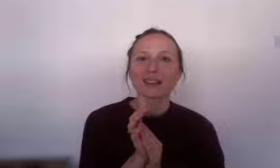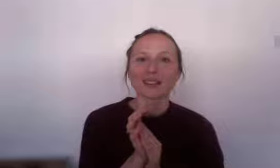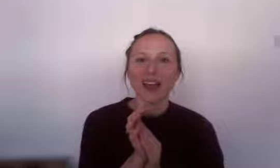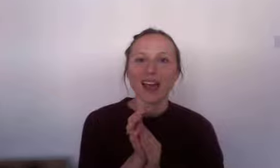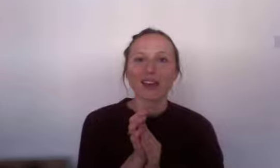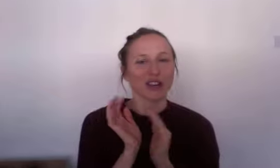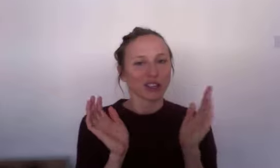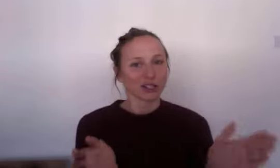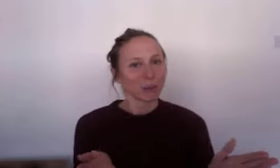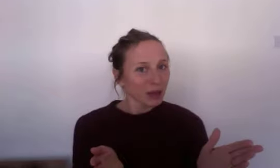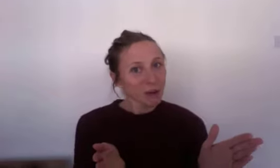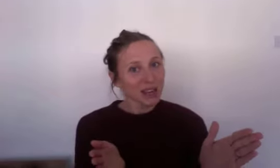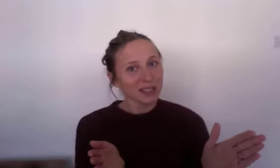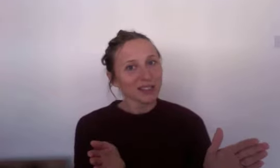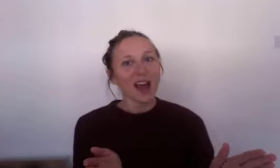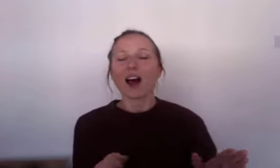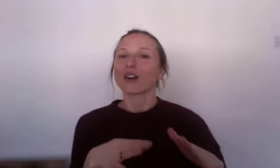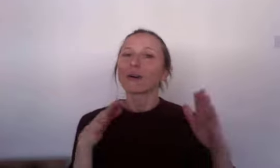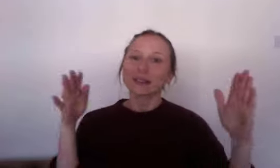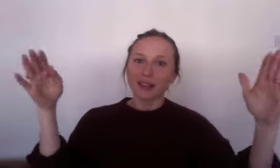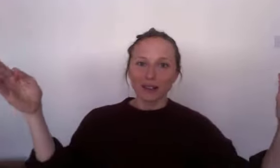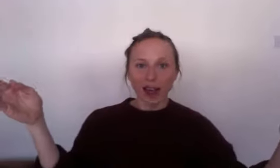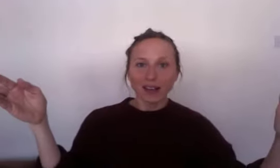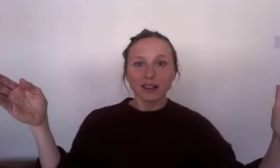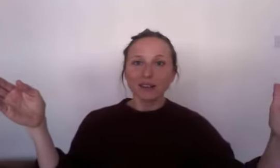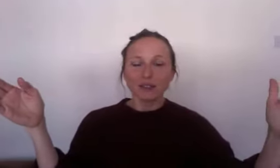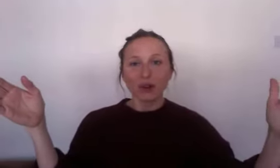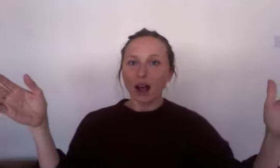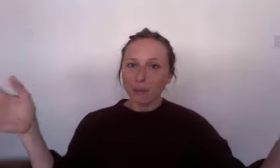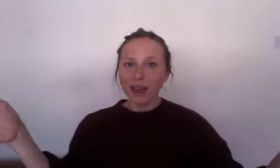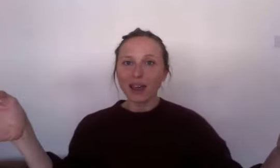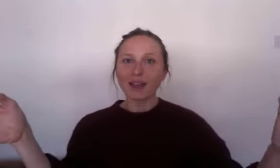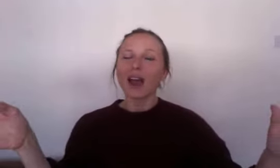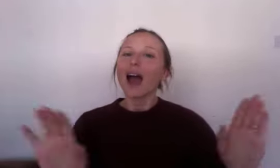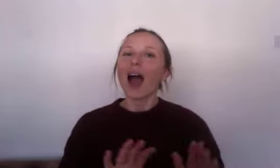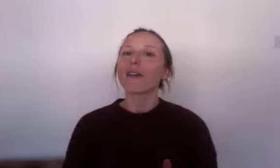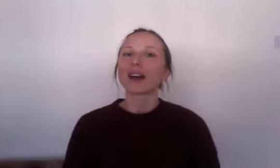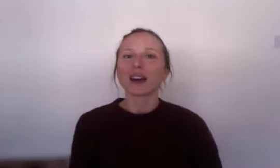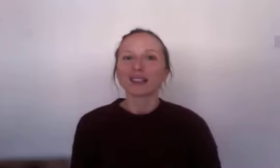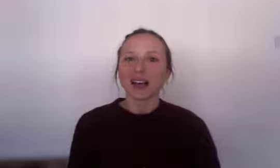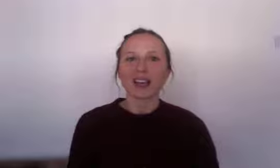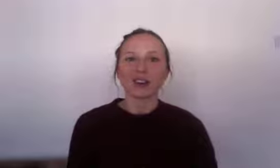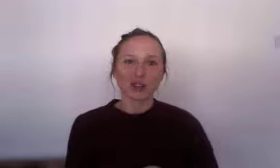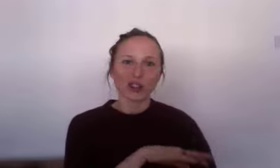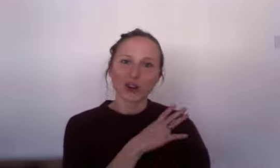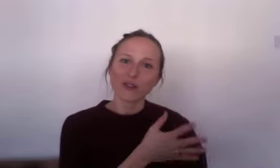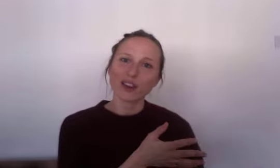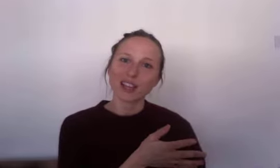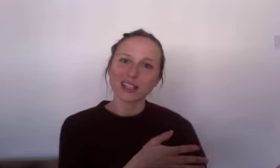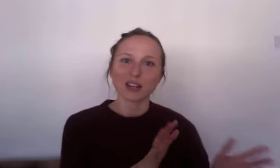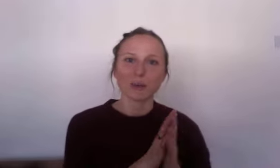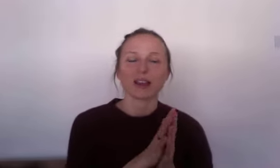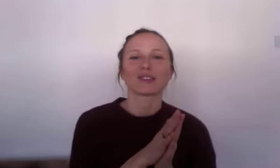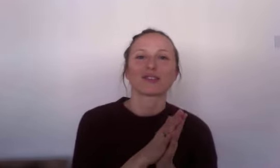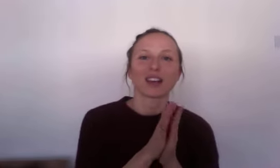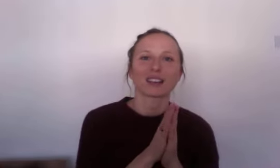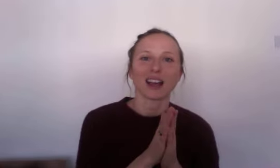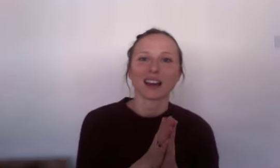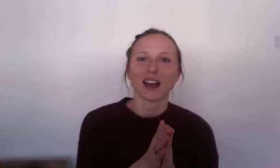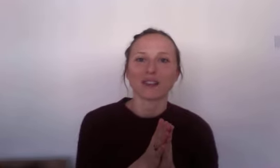say thank you to the babies I always thank the adults for coming and then I say enjoy your coffees and your pastries and have